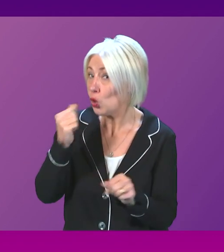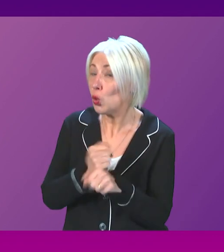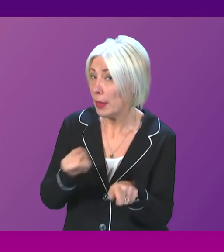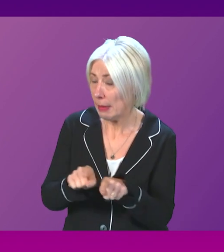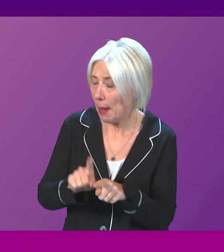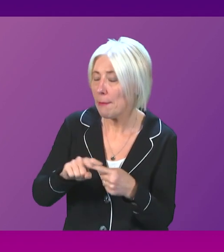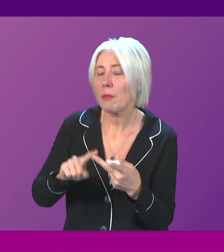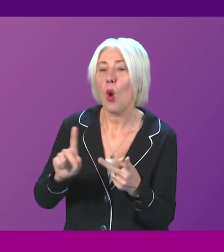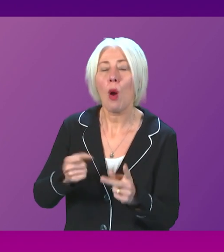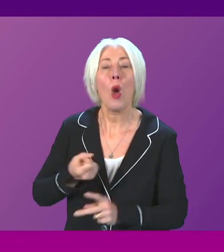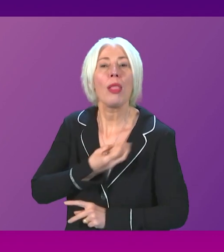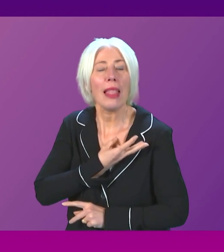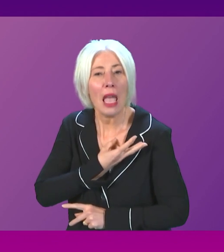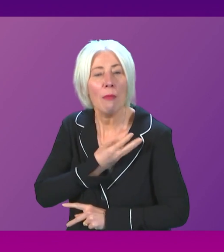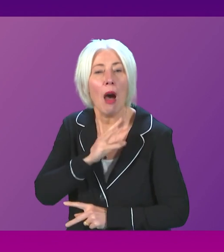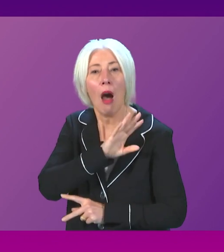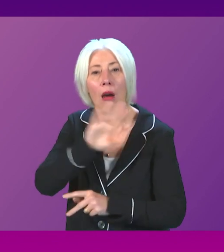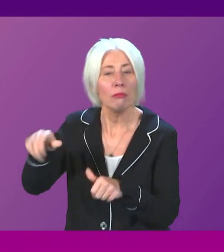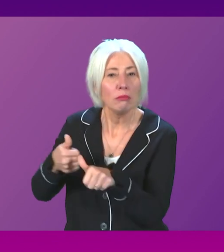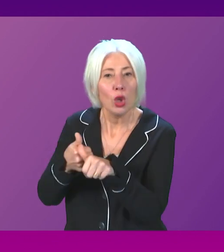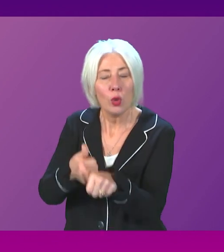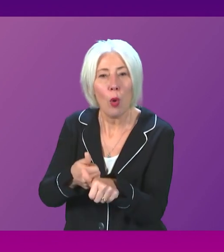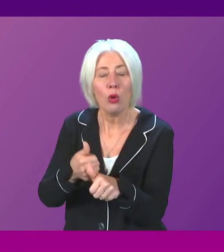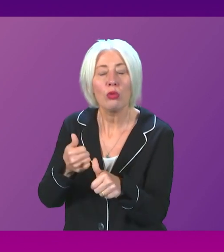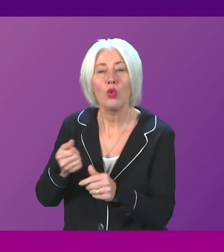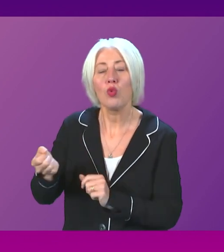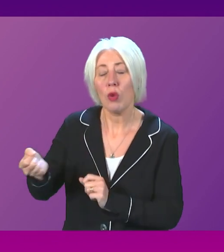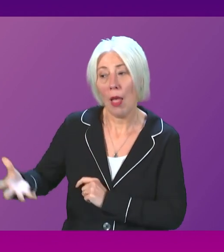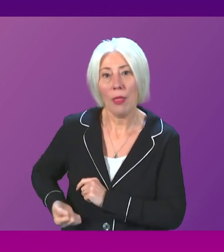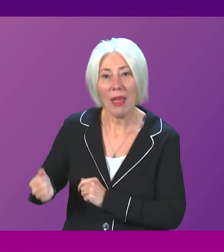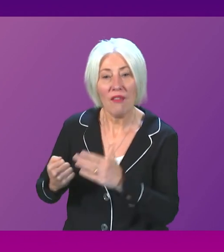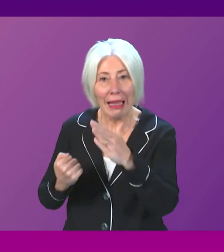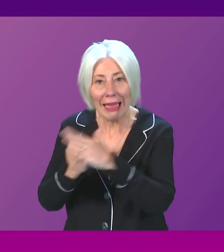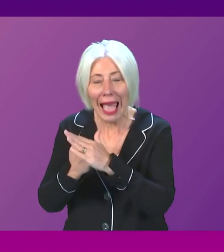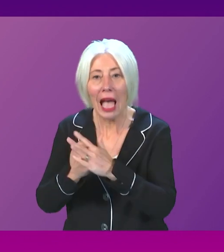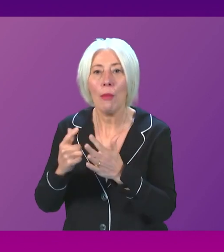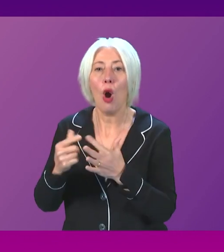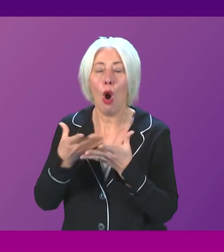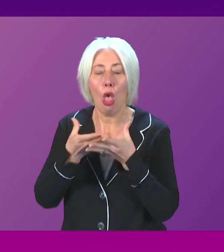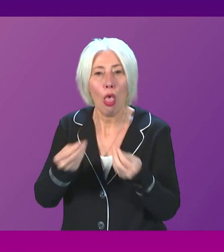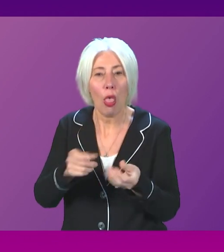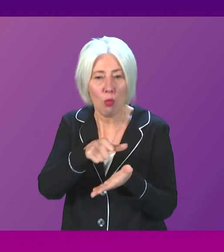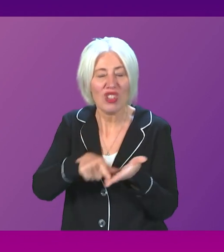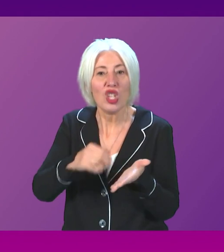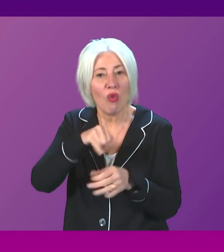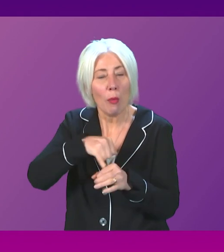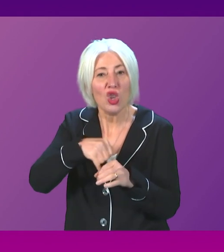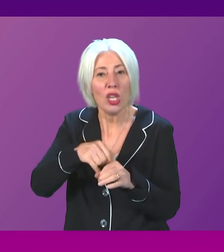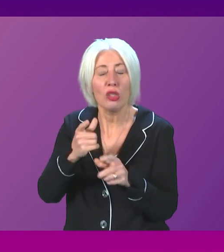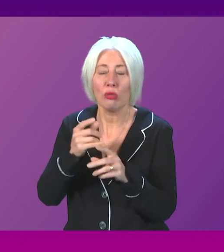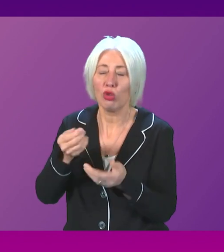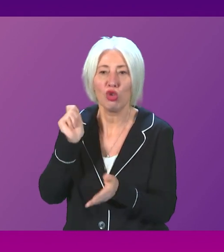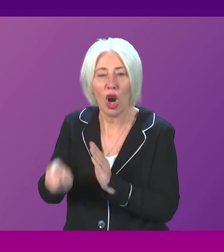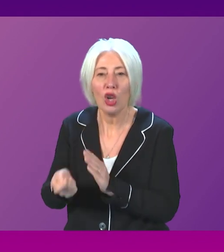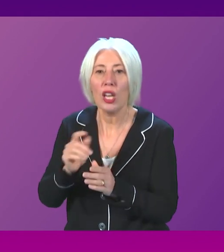see Labour backing an end to the benefit cap or the abolition of prescription charges or free personal care